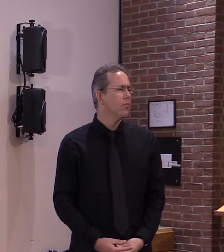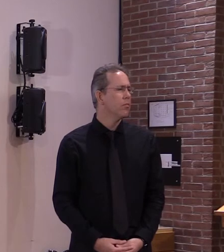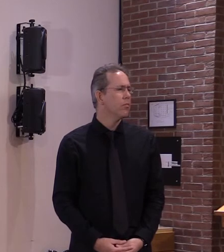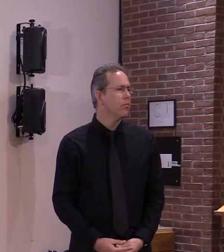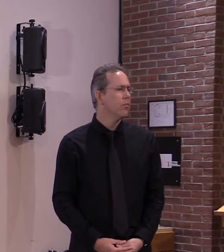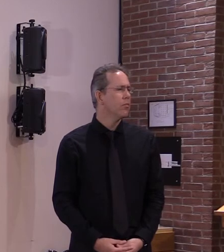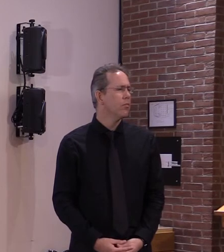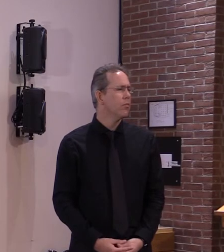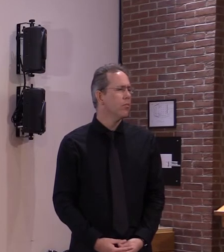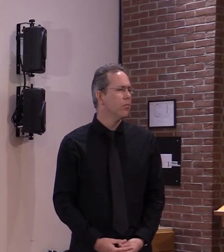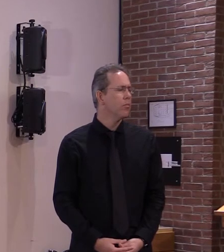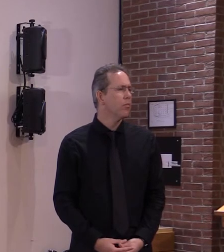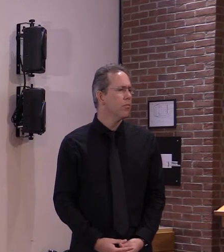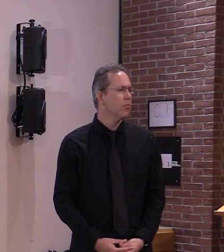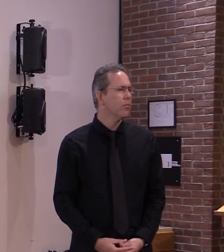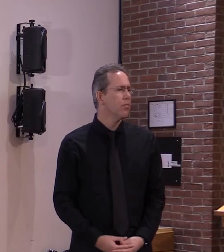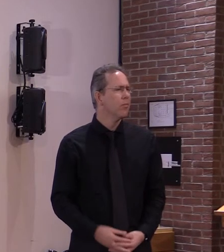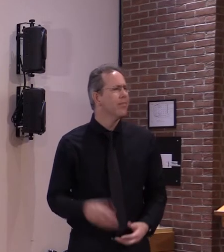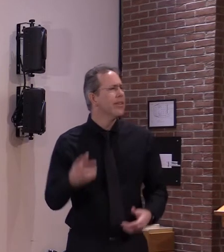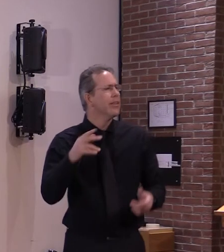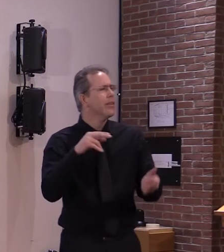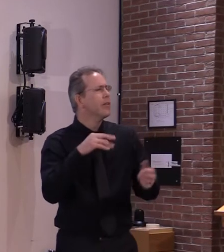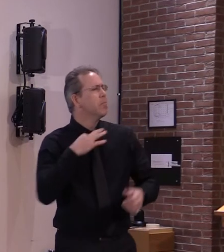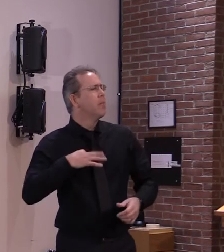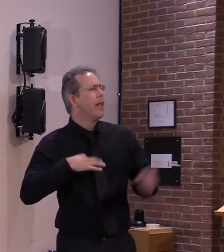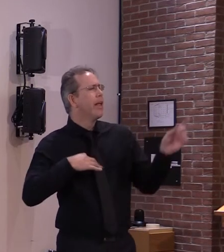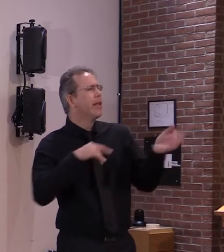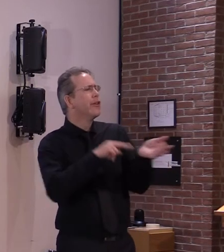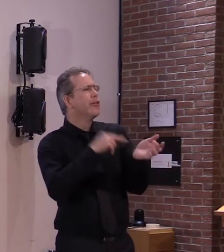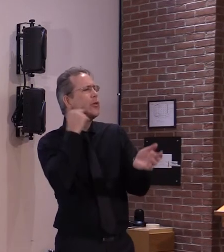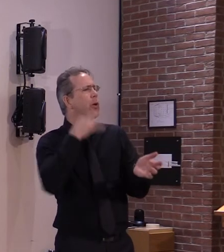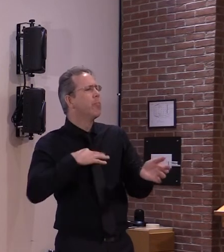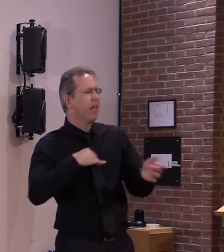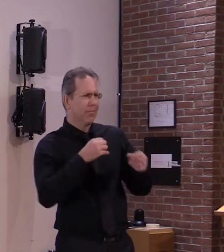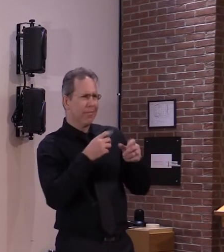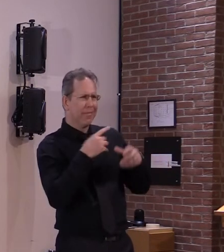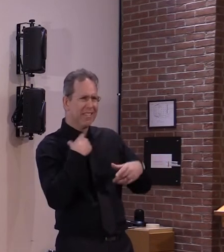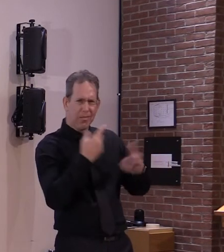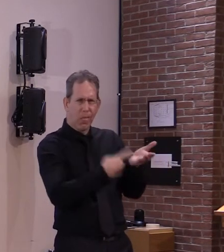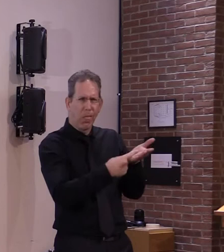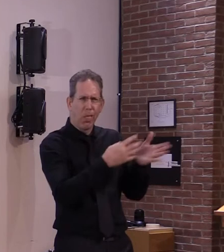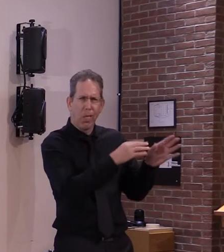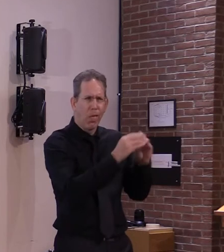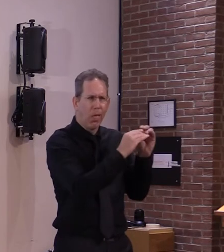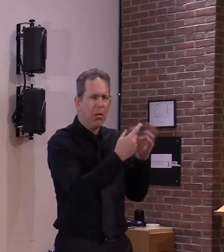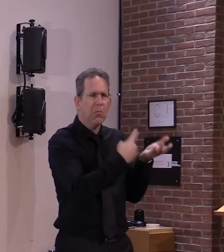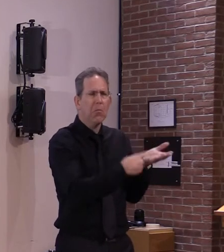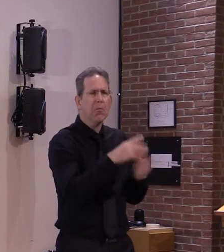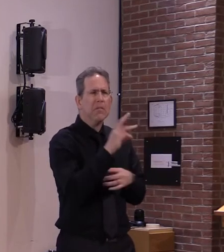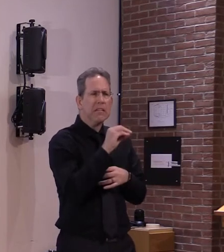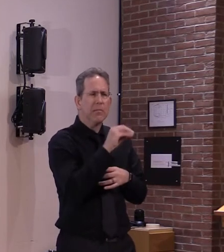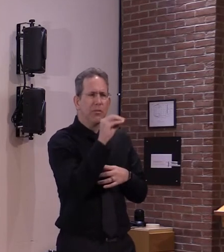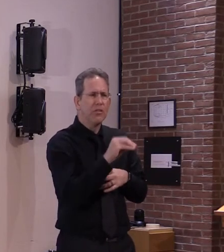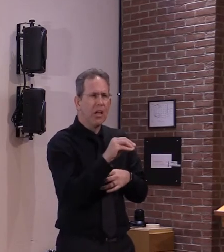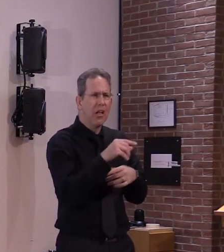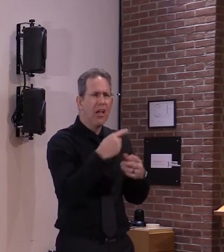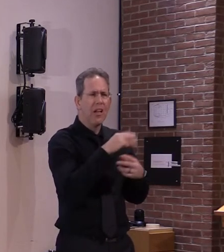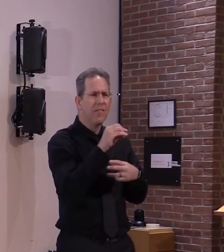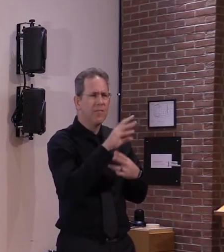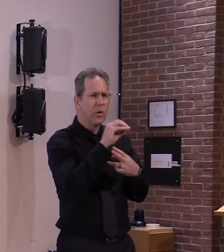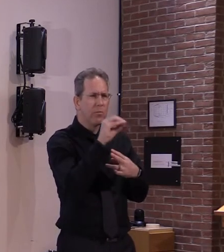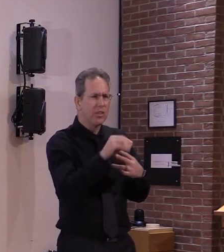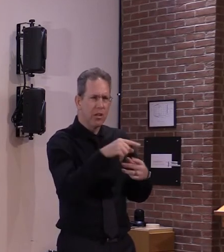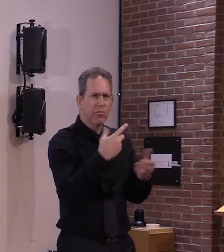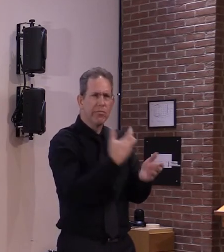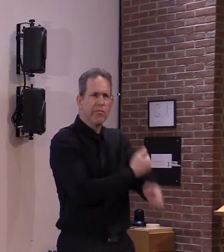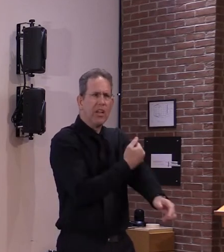state working on trying to kind of turn the tide in that mindset once vaccinated you know i think overall i'll let dr levine get into